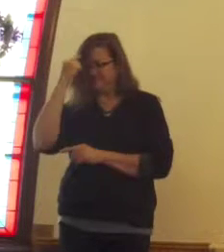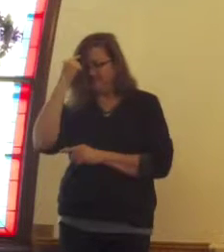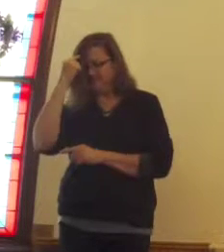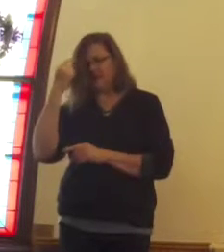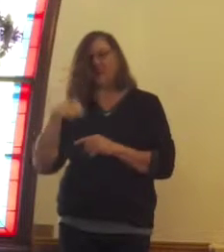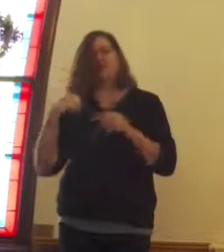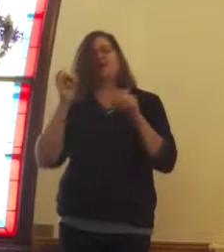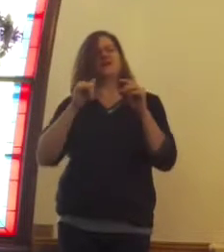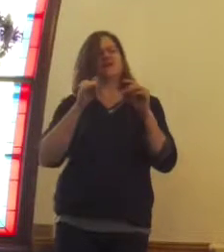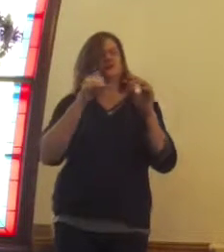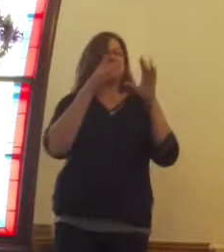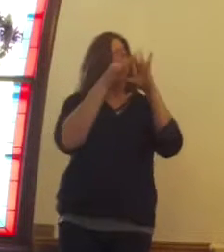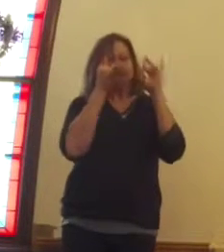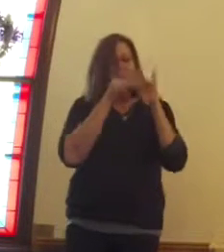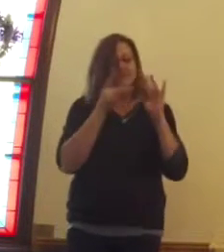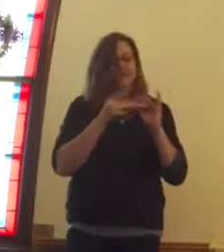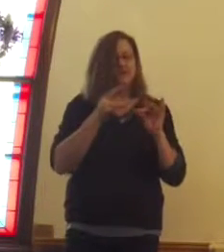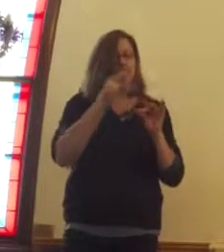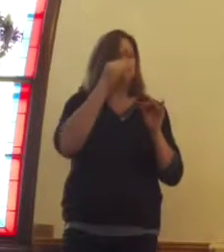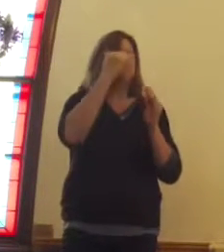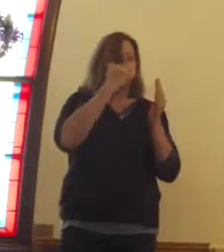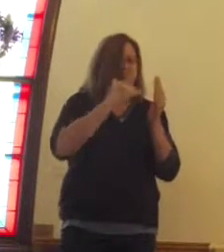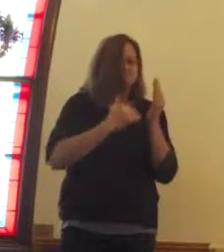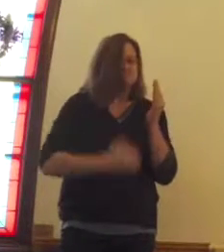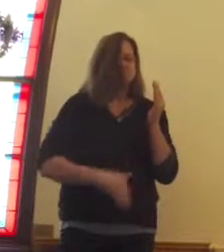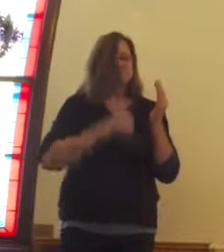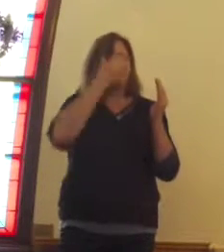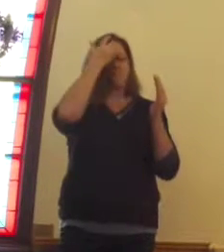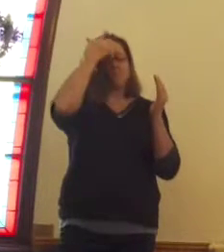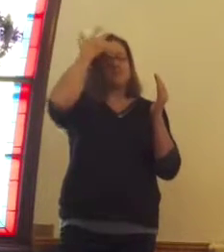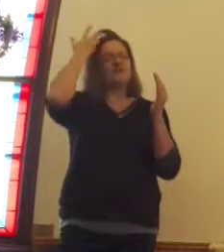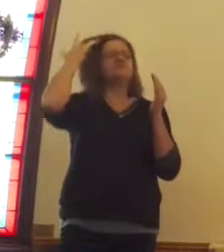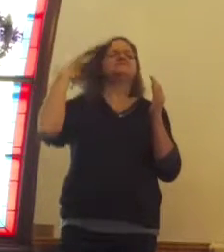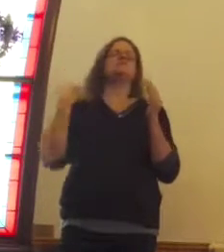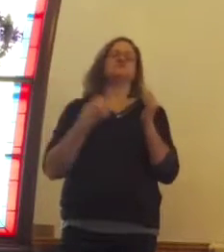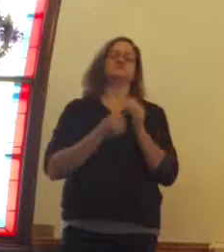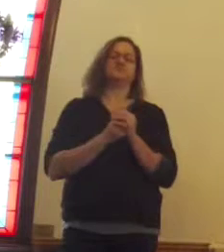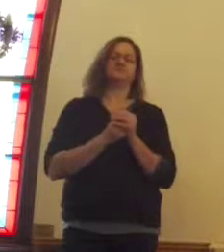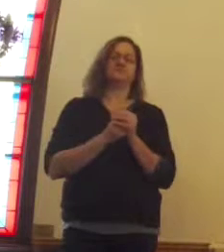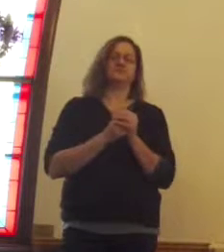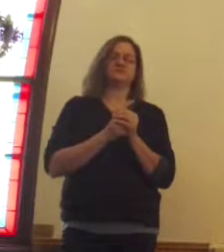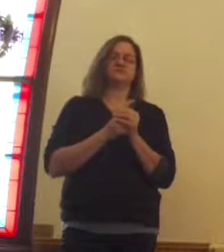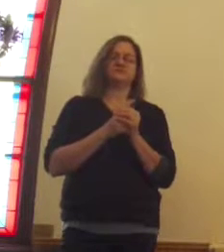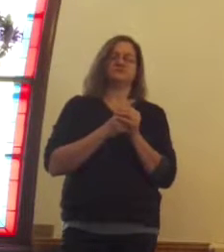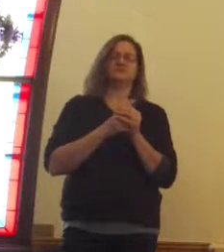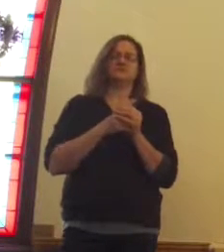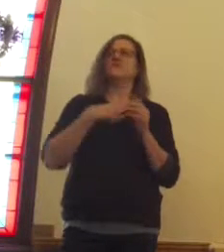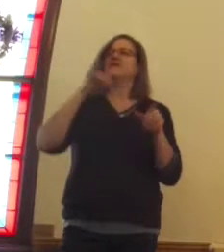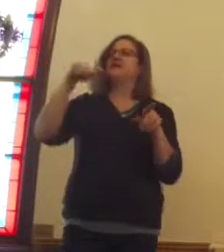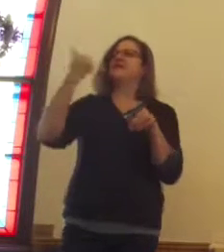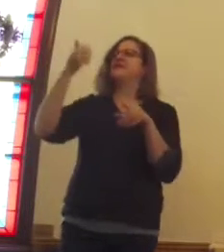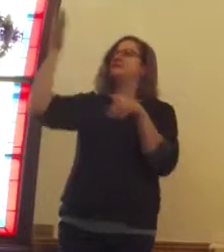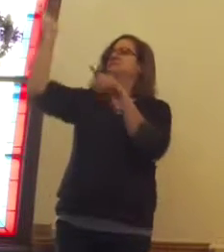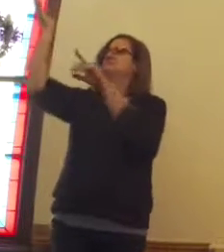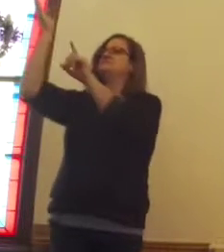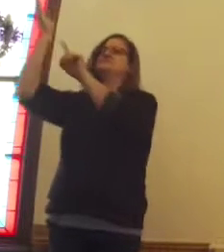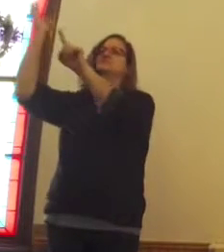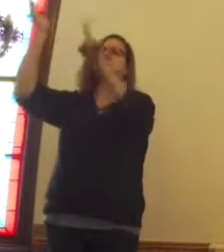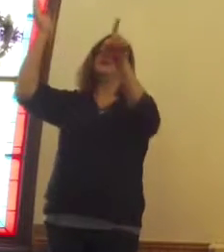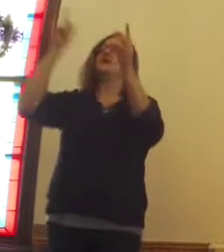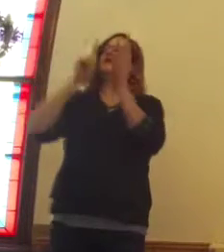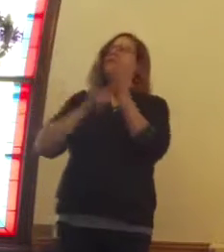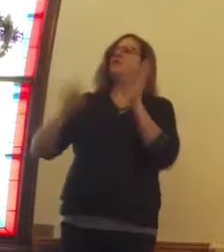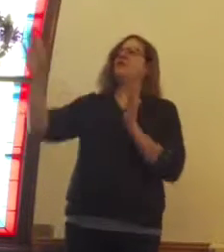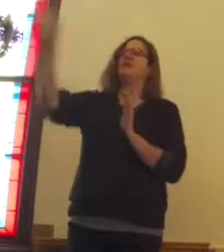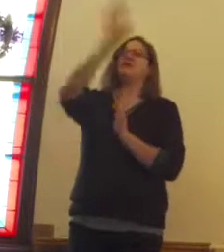commentaries and the other sermons that other pastors have written through the years